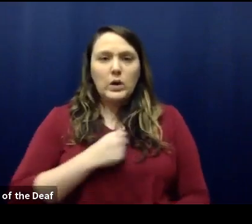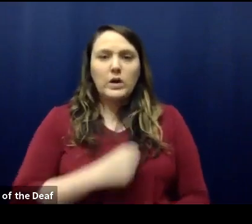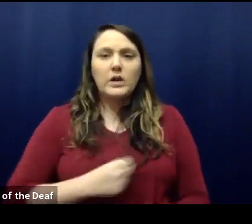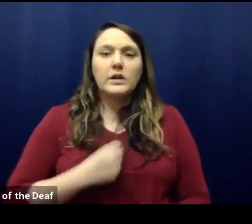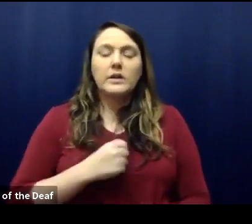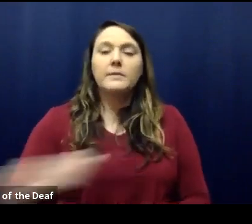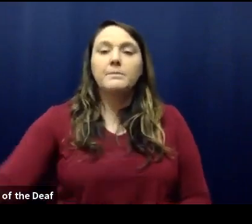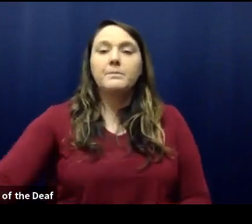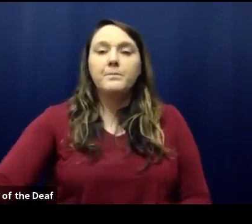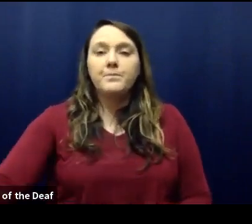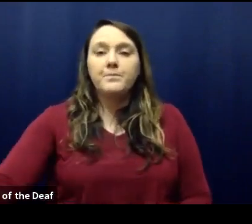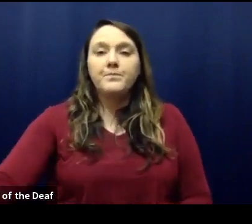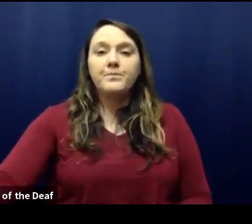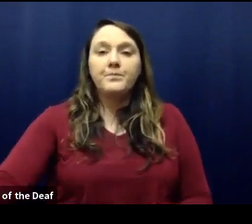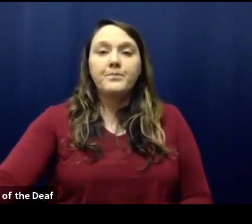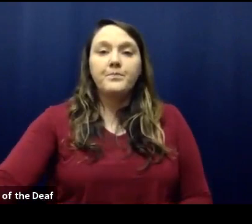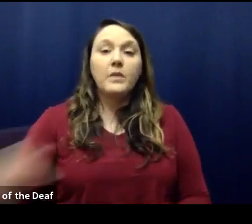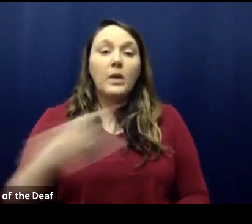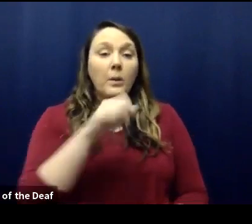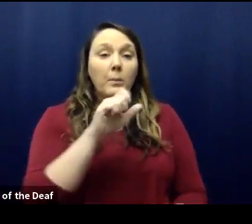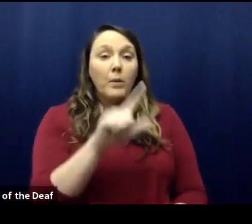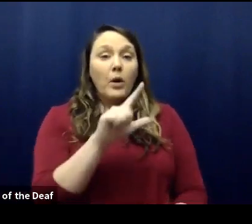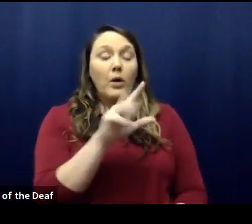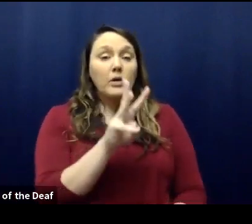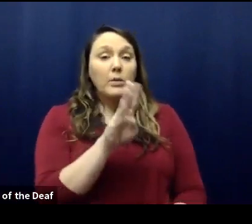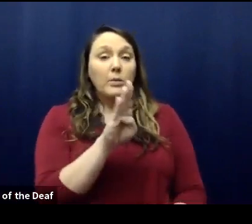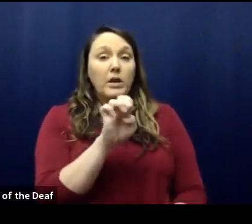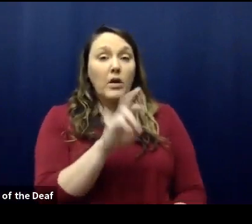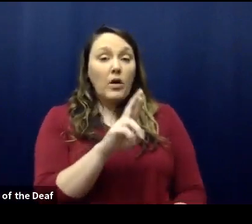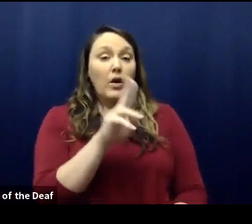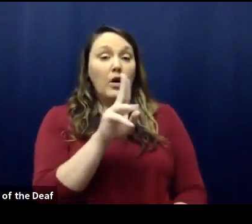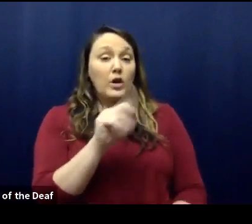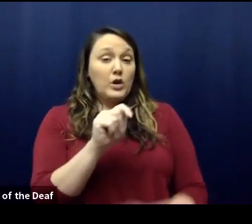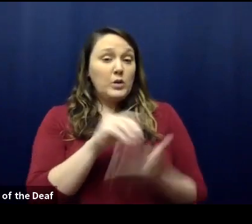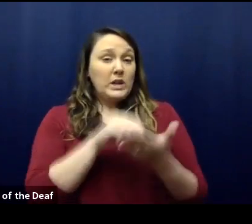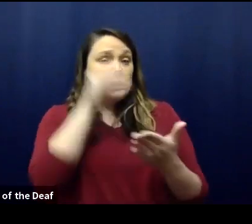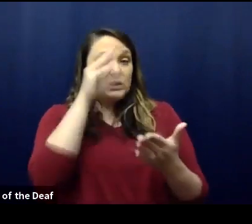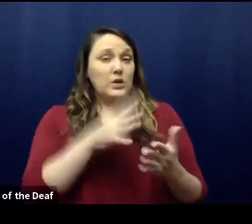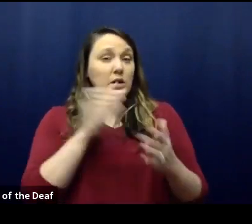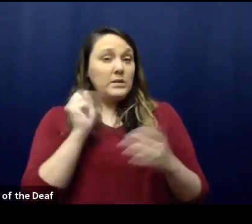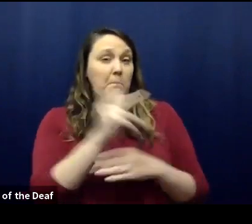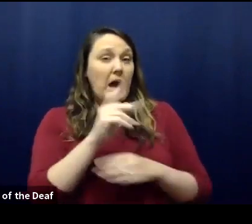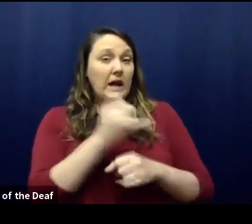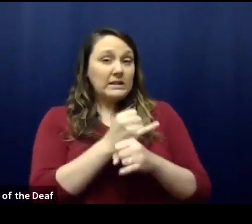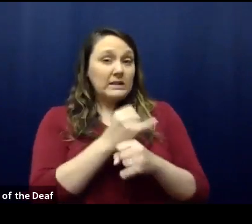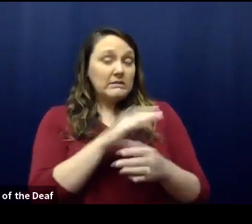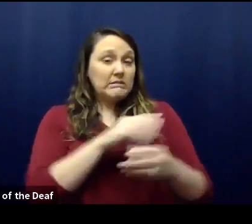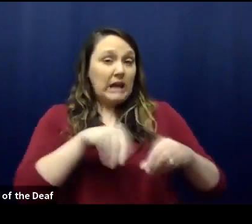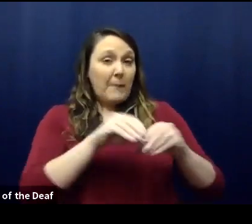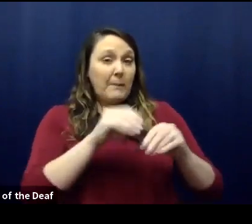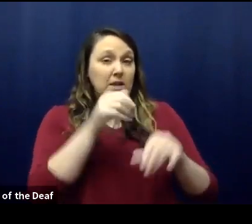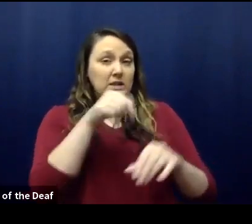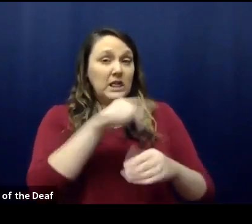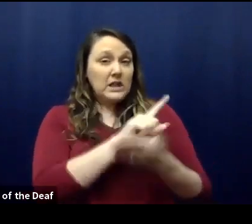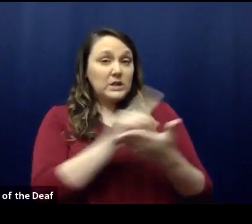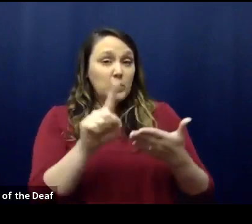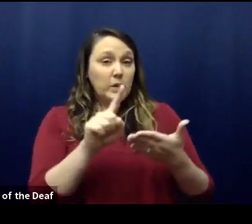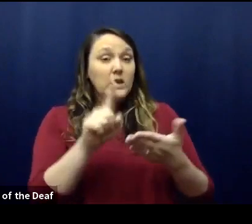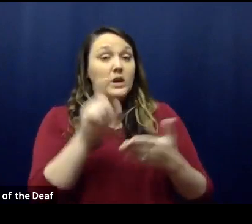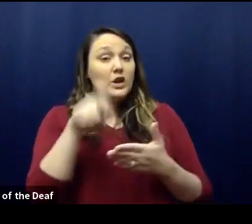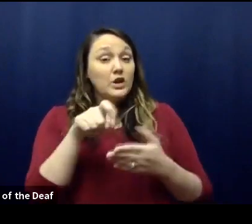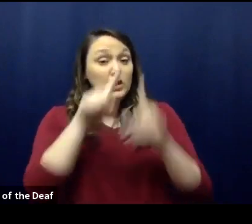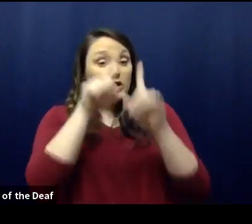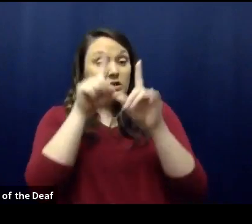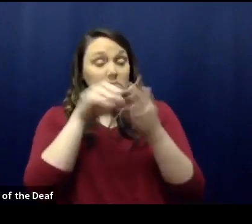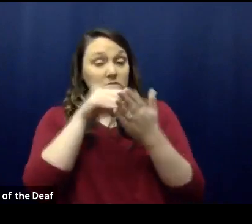From Paul with WBIR, UT students are returning to campus this week. The UT students who test positive get counted